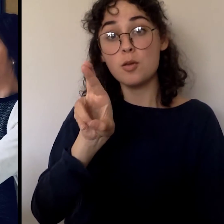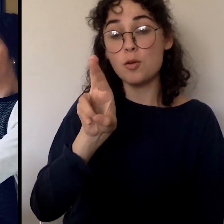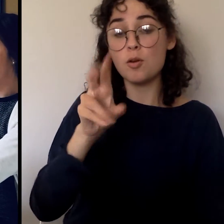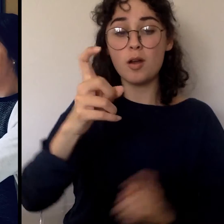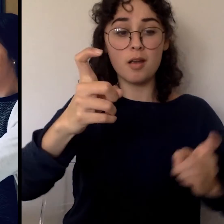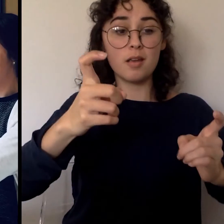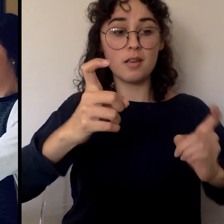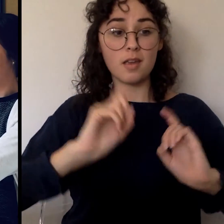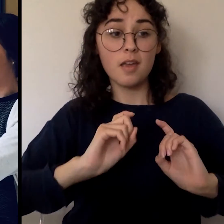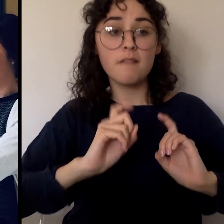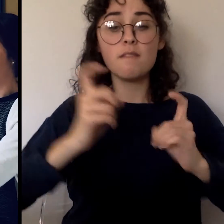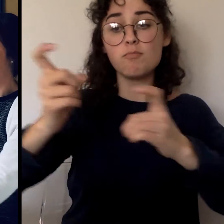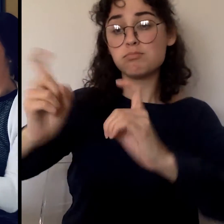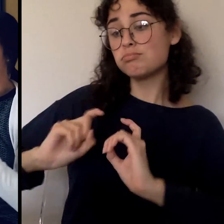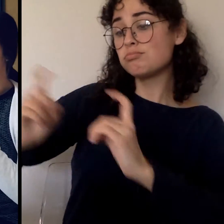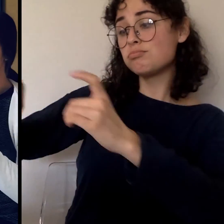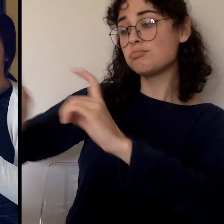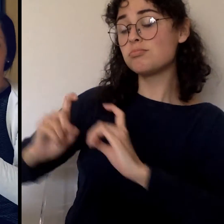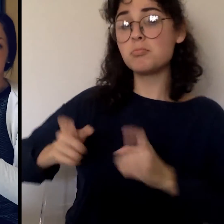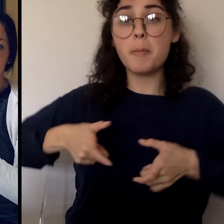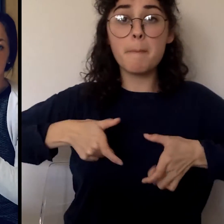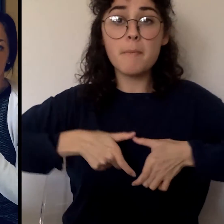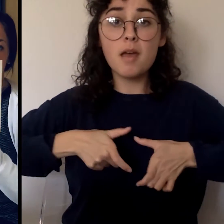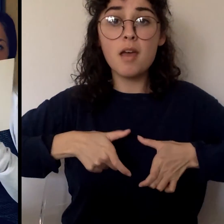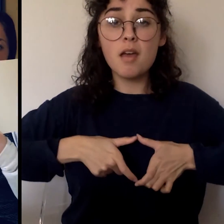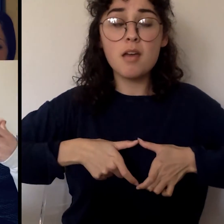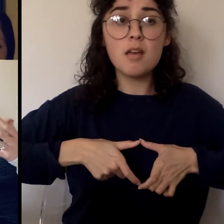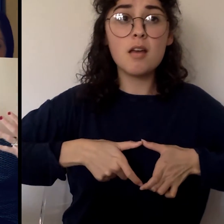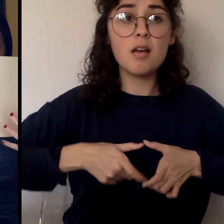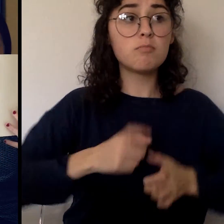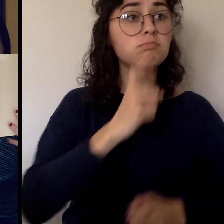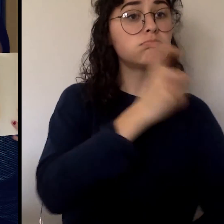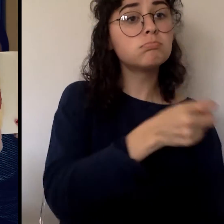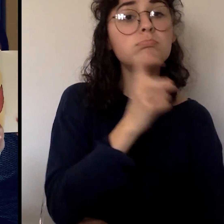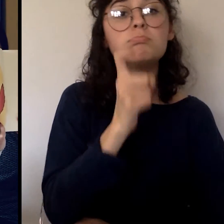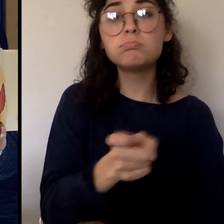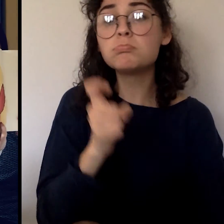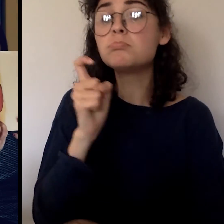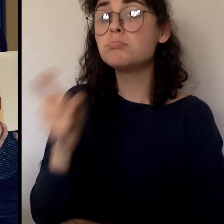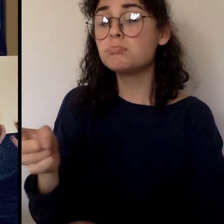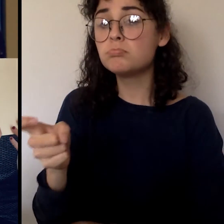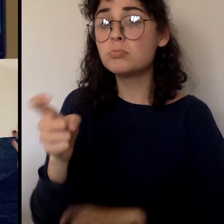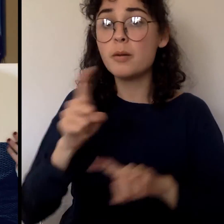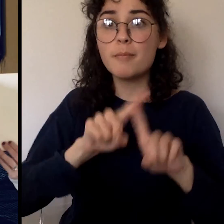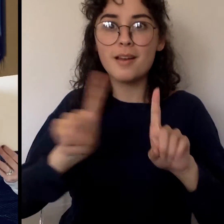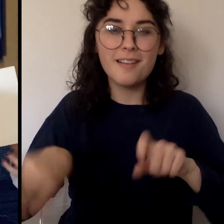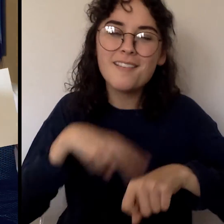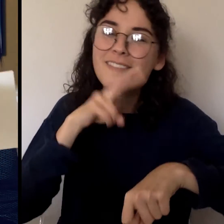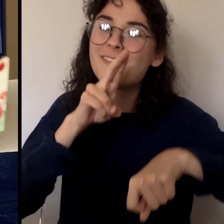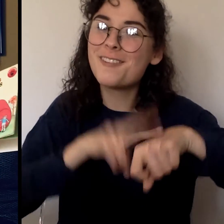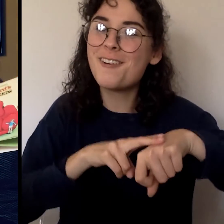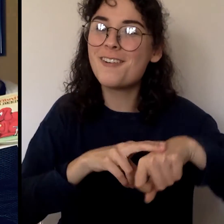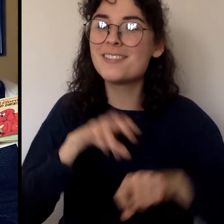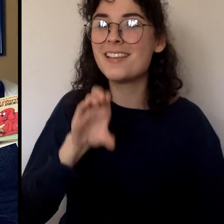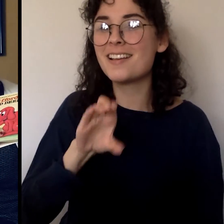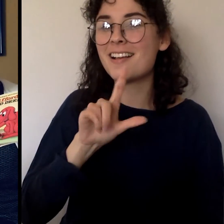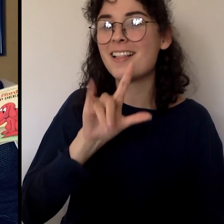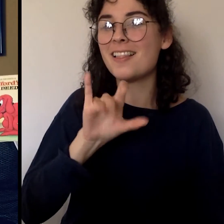Of course, Clifford got the biggest medal of all. The end.